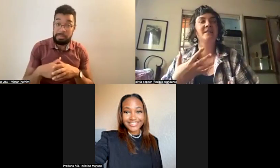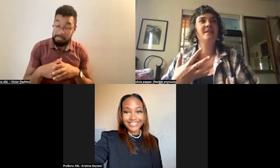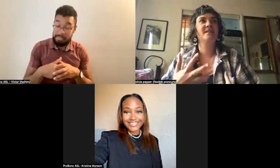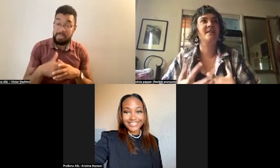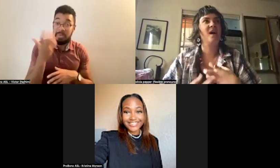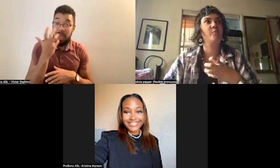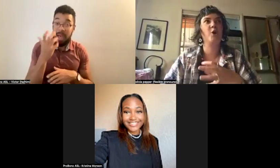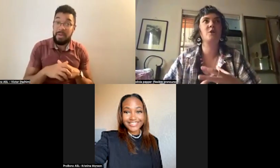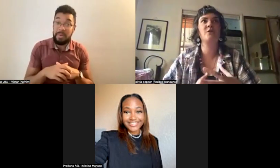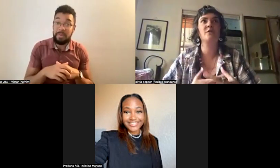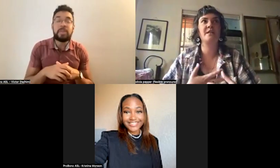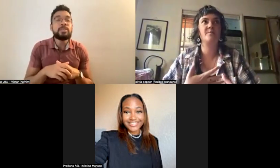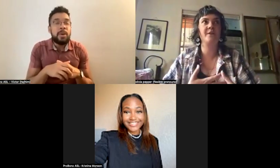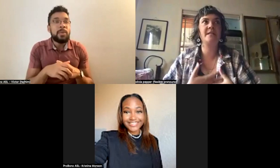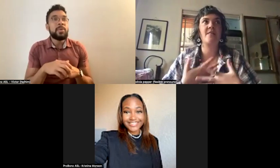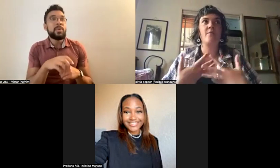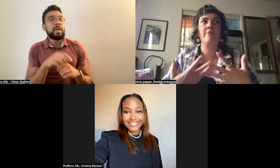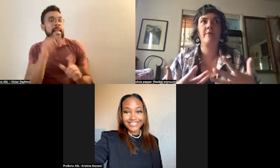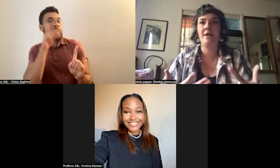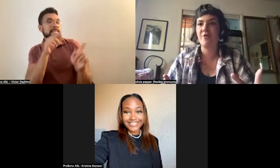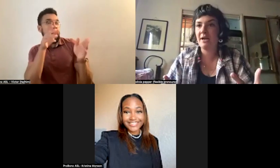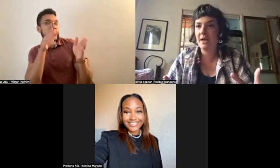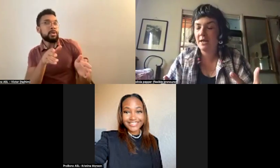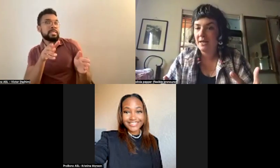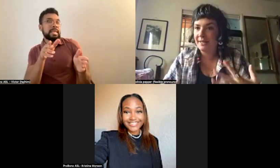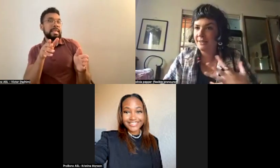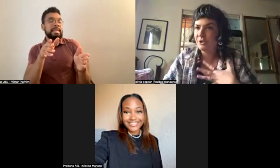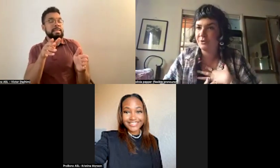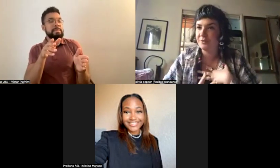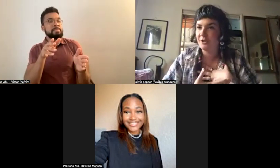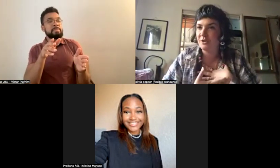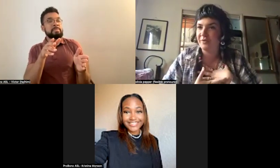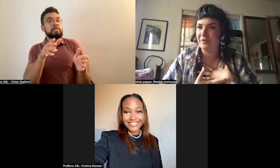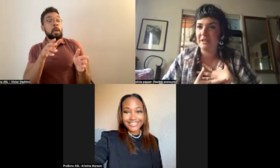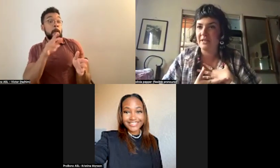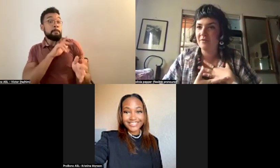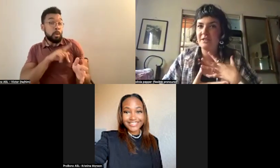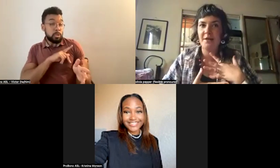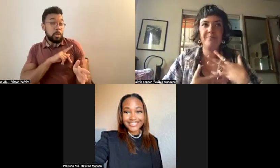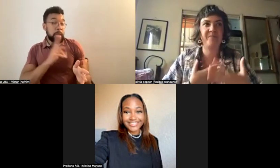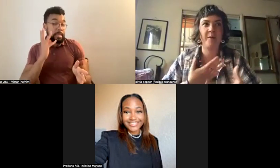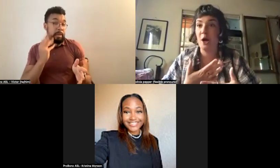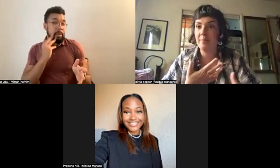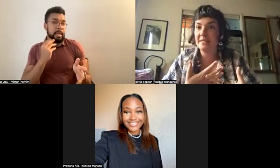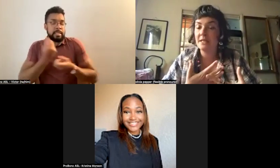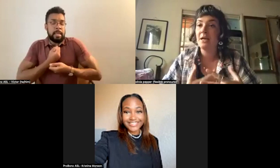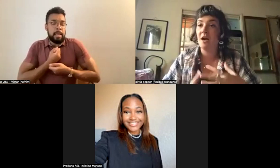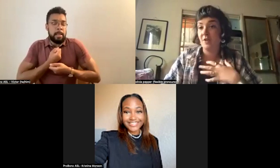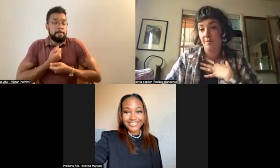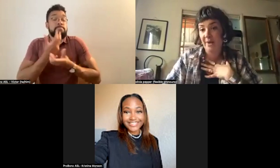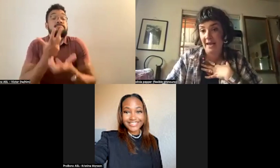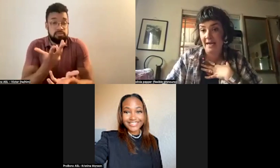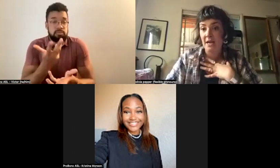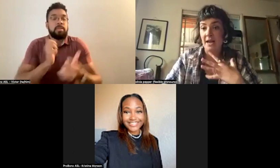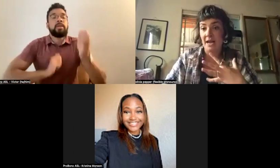yeah, personal experience that they were rendering into just sort of a lived embodiment of